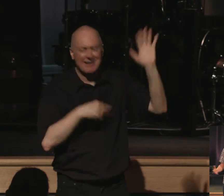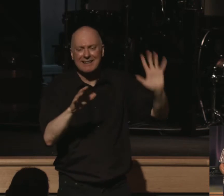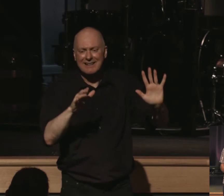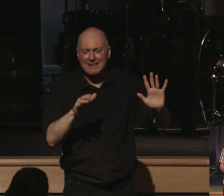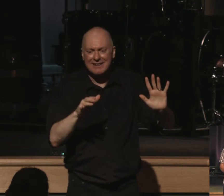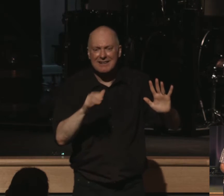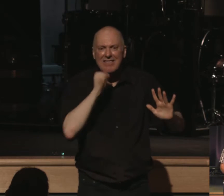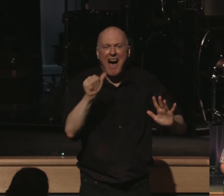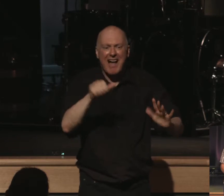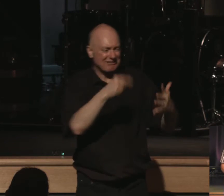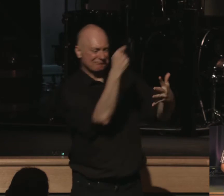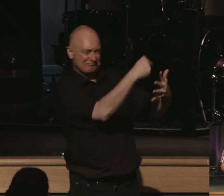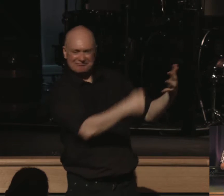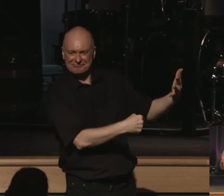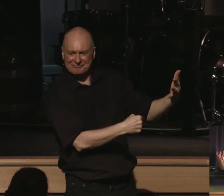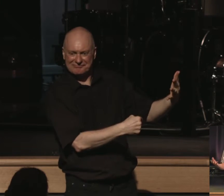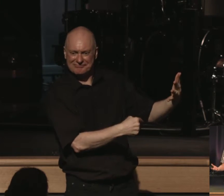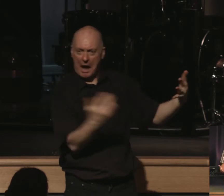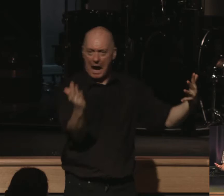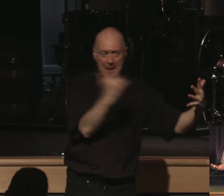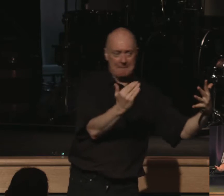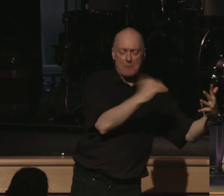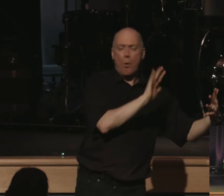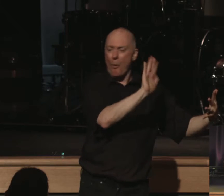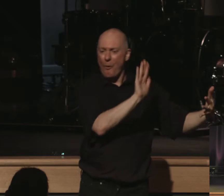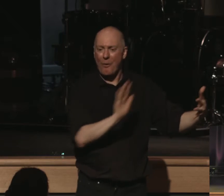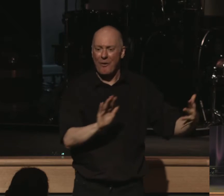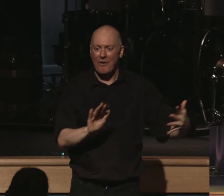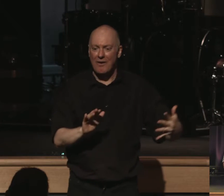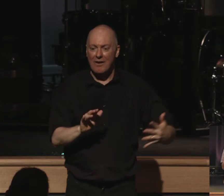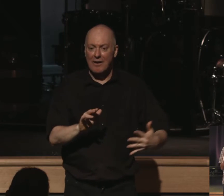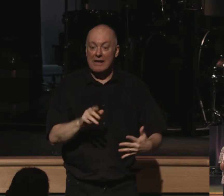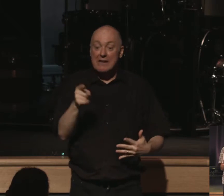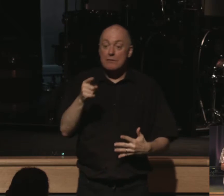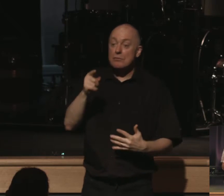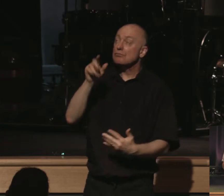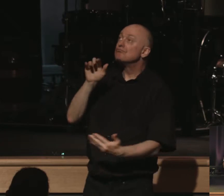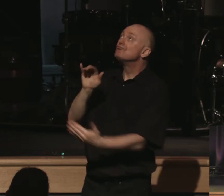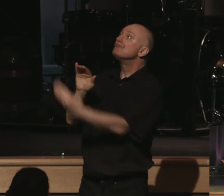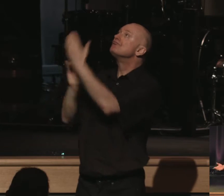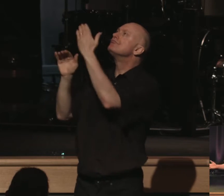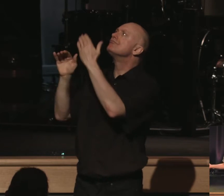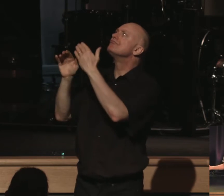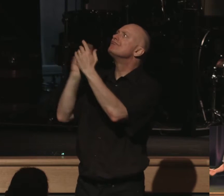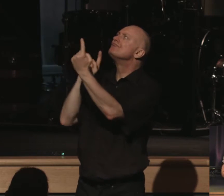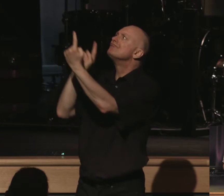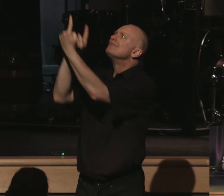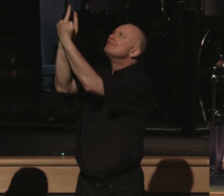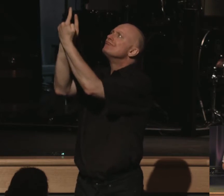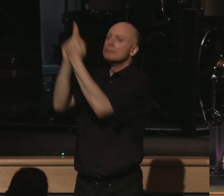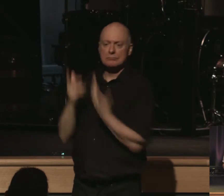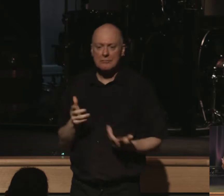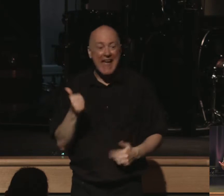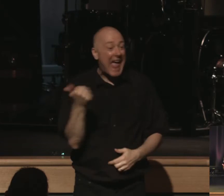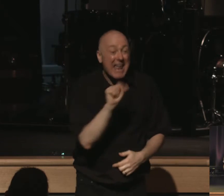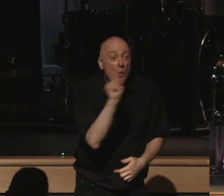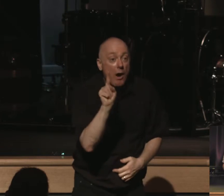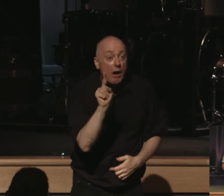Not the other things. Come to me. And the great thing about the Lord coming to the Lord, you can do that anywhere. You can do that in the coffee